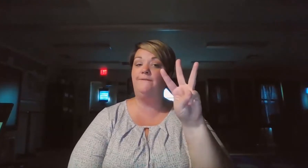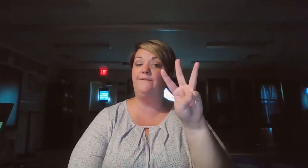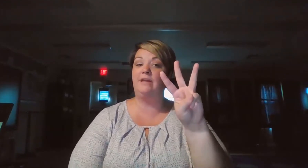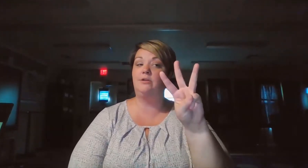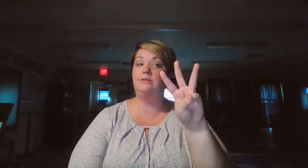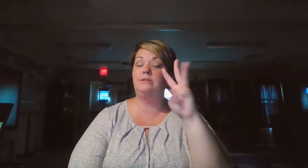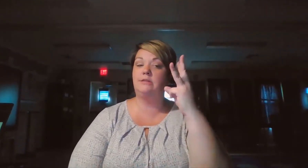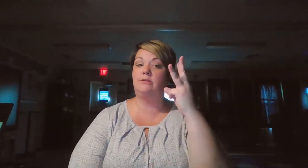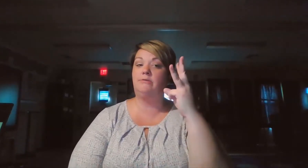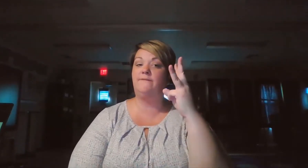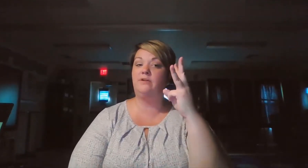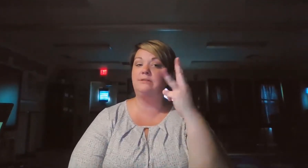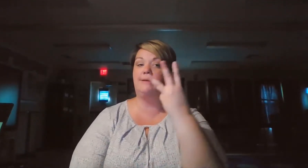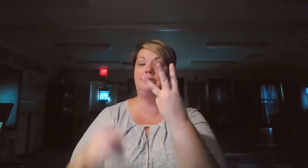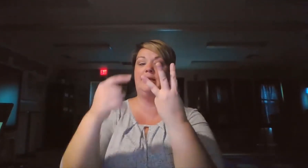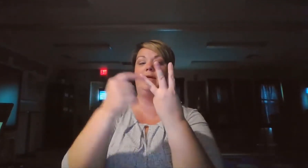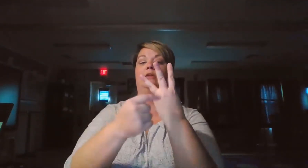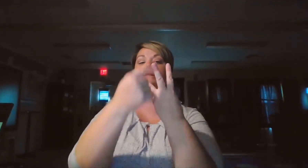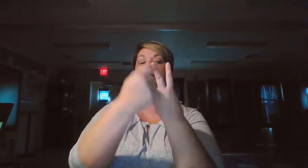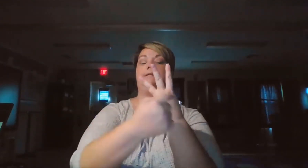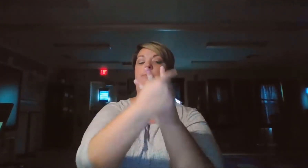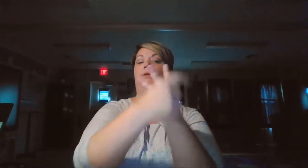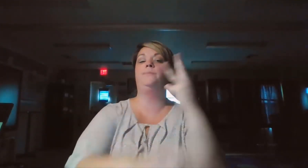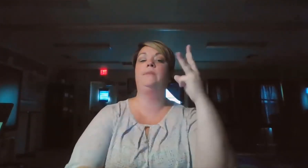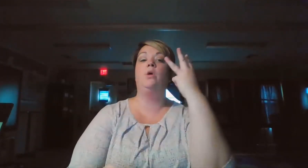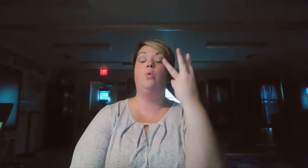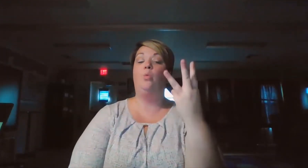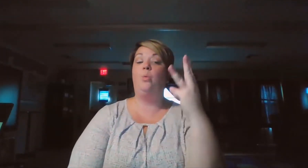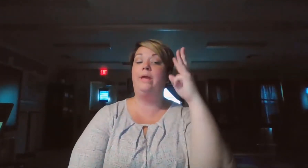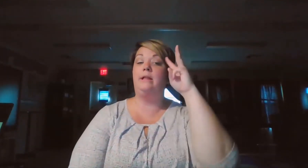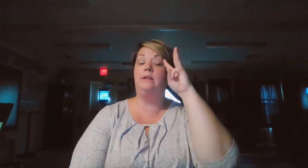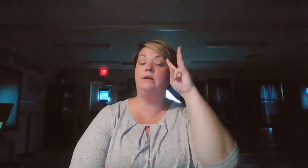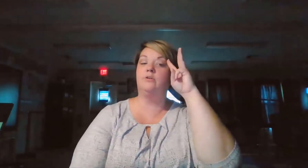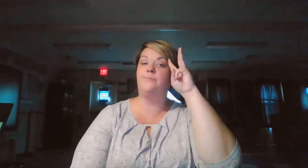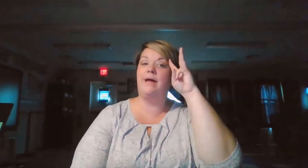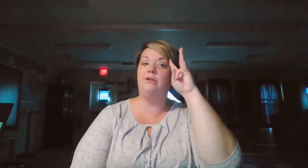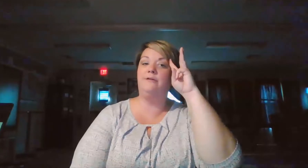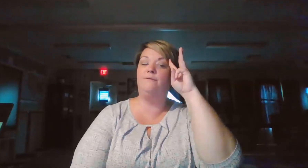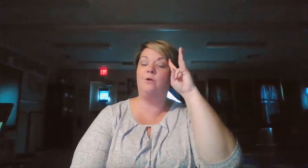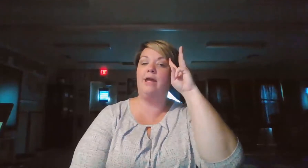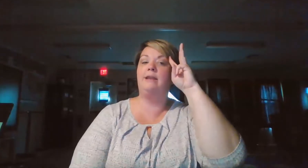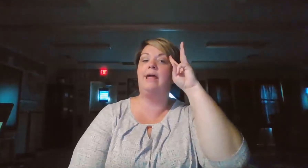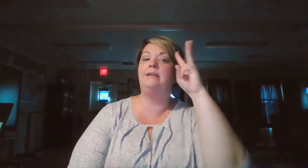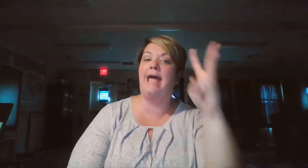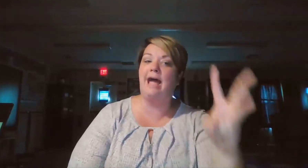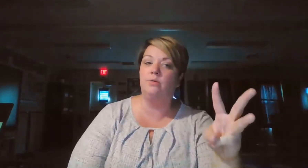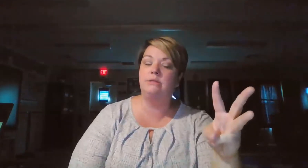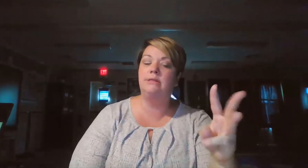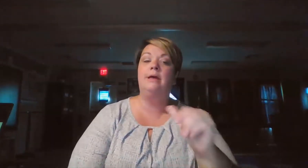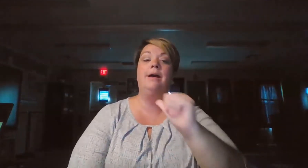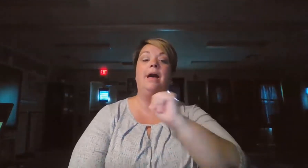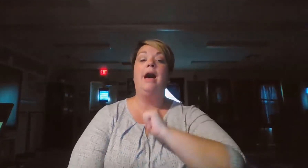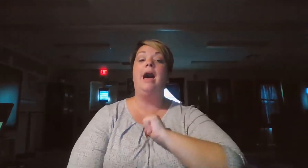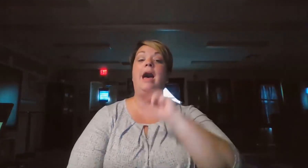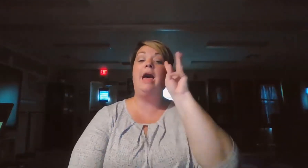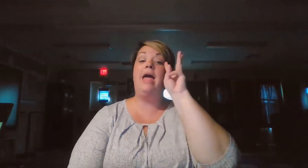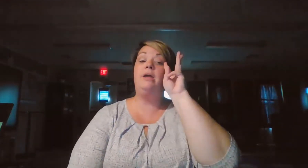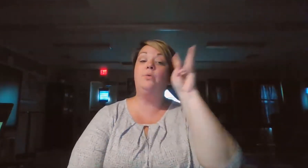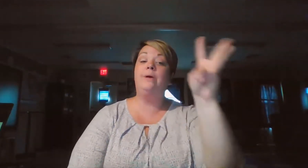fingers. So three fingers up. See how that looks like a W. Will goes by your forehead and out. I will